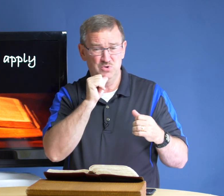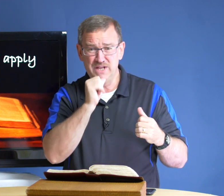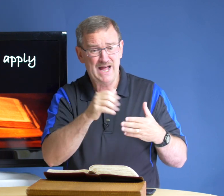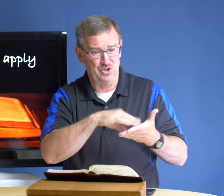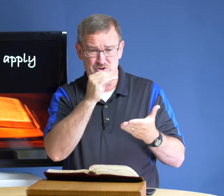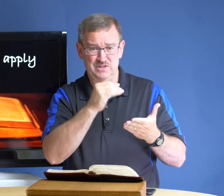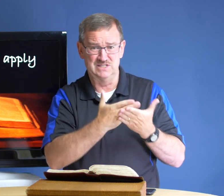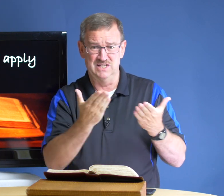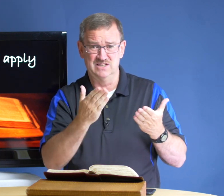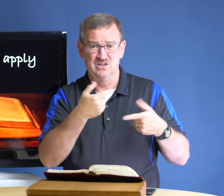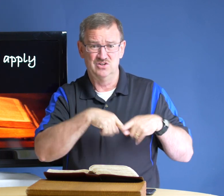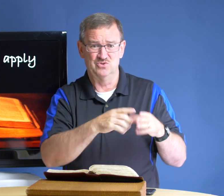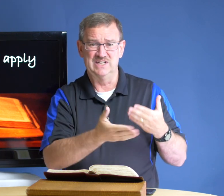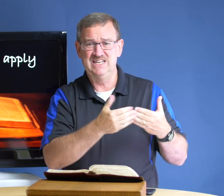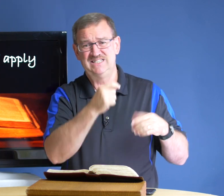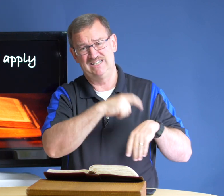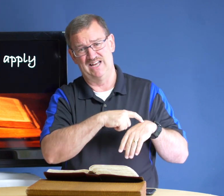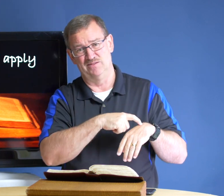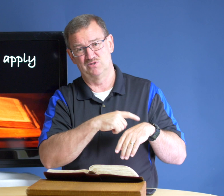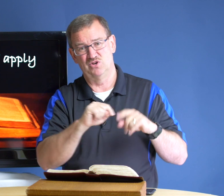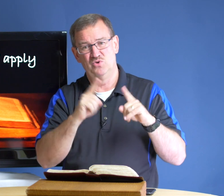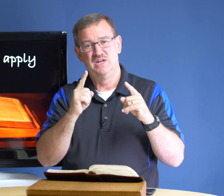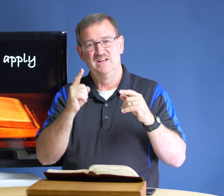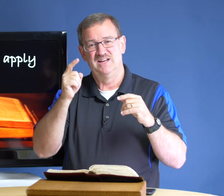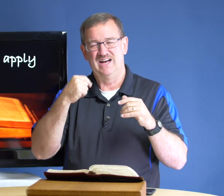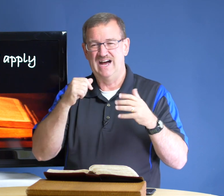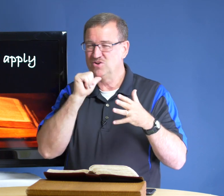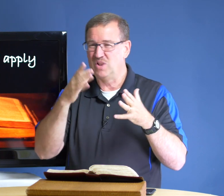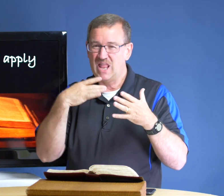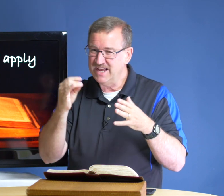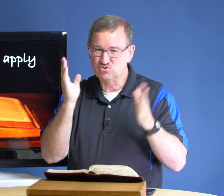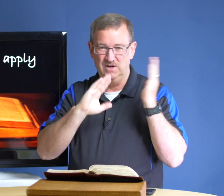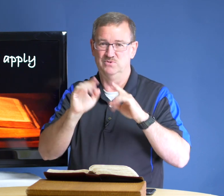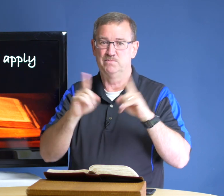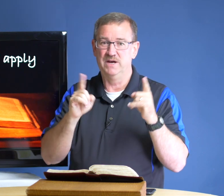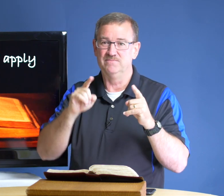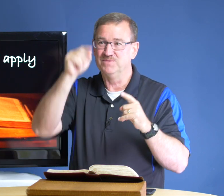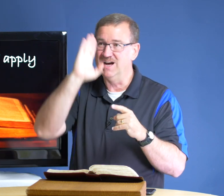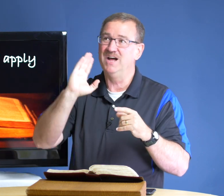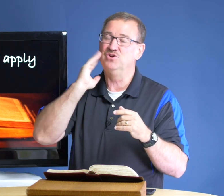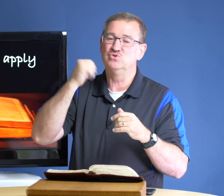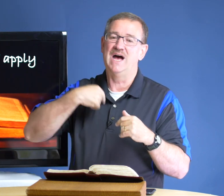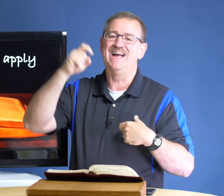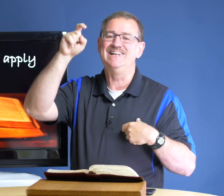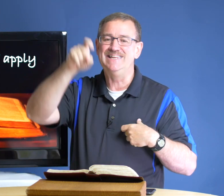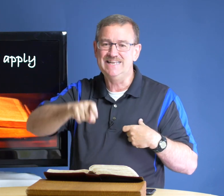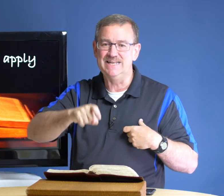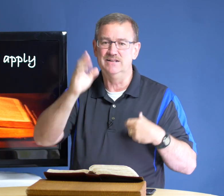will not learn these things during easy times so i don't like troubles but god knows i need